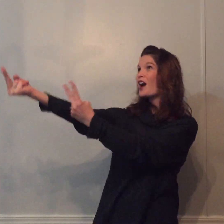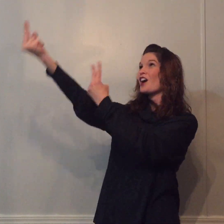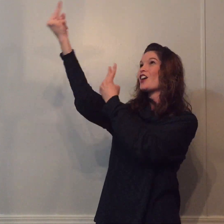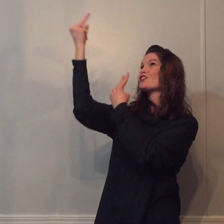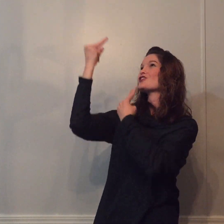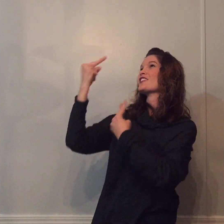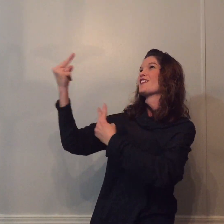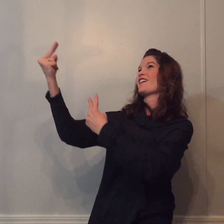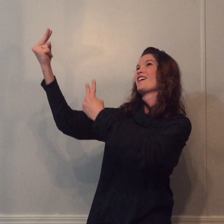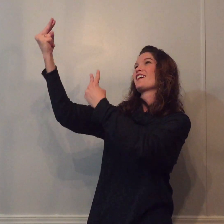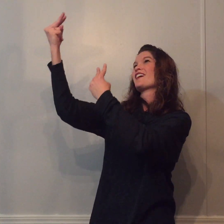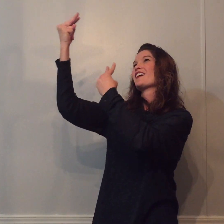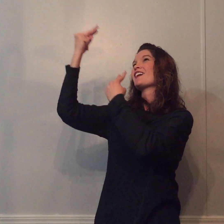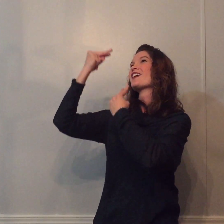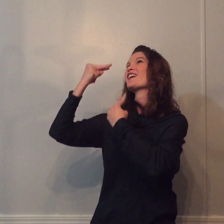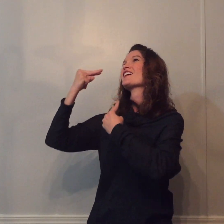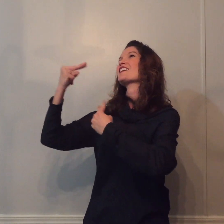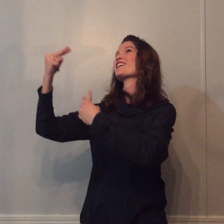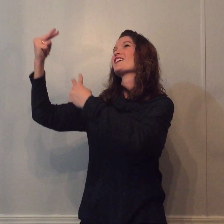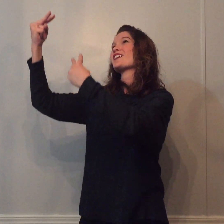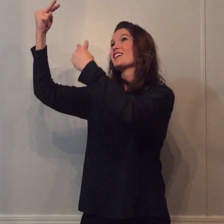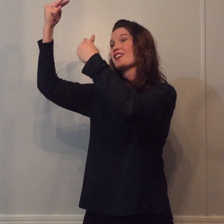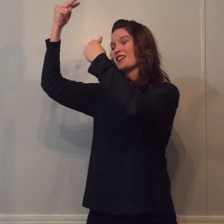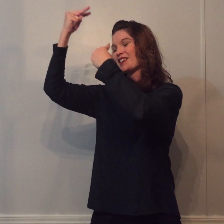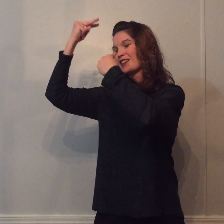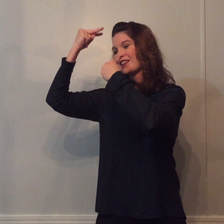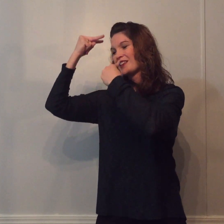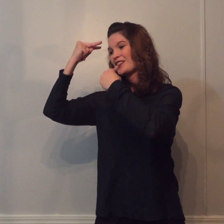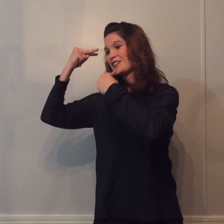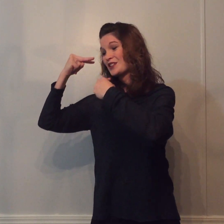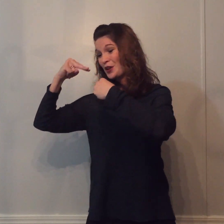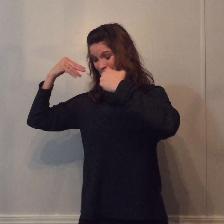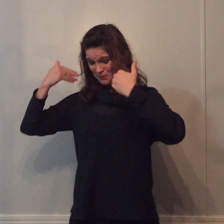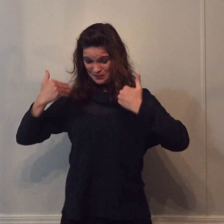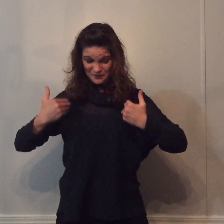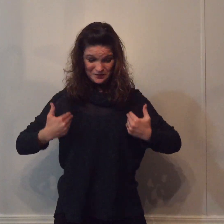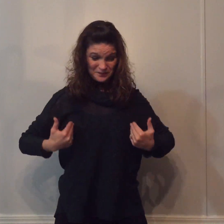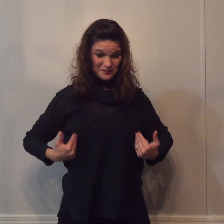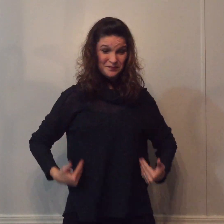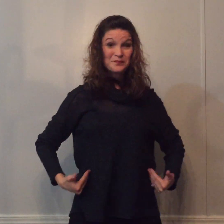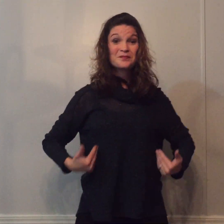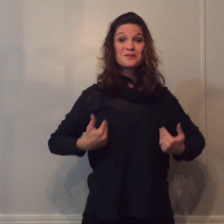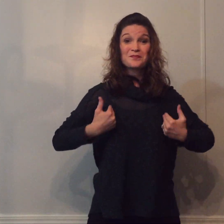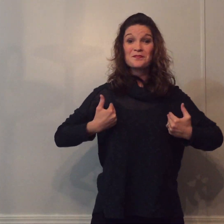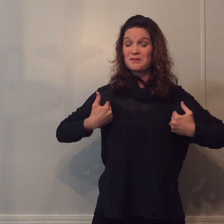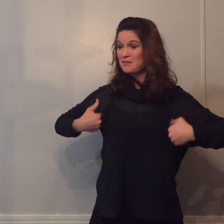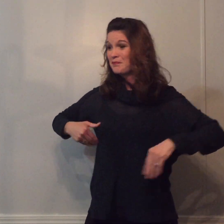and he those over me.